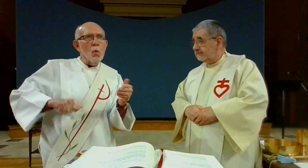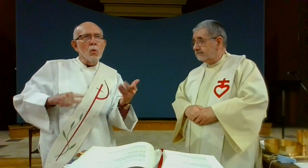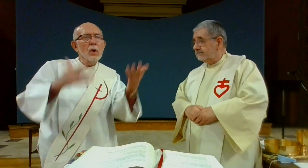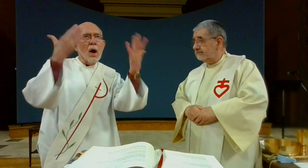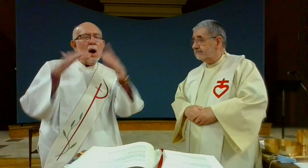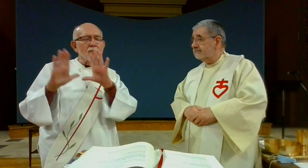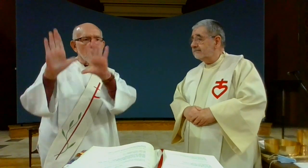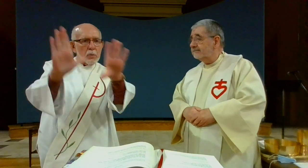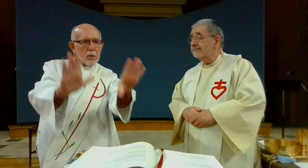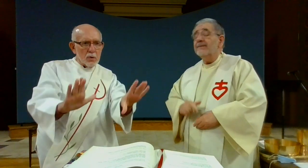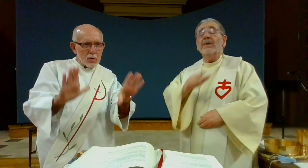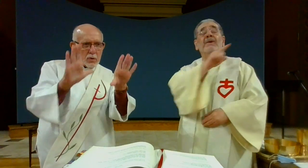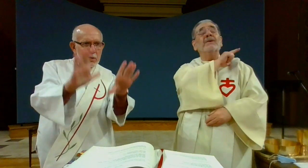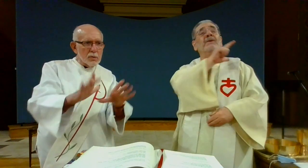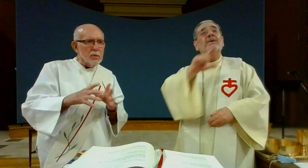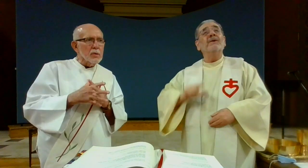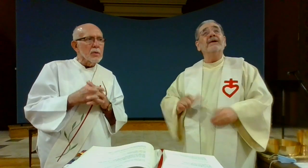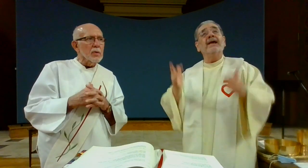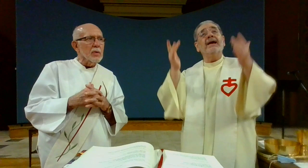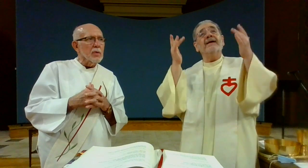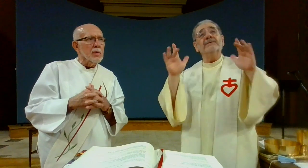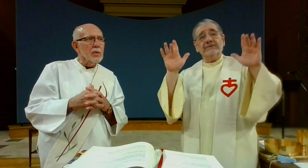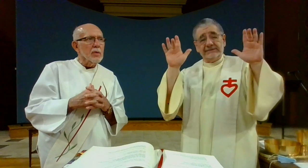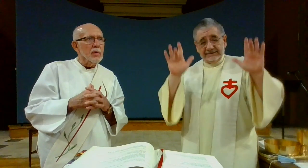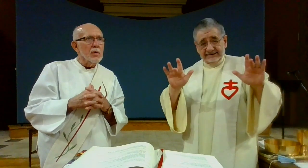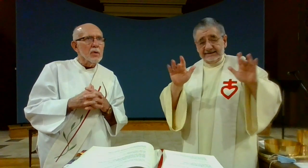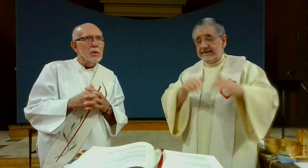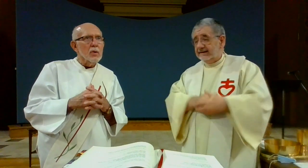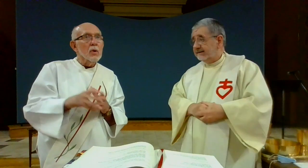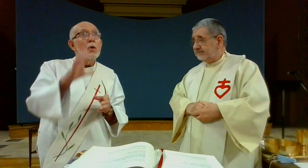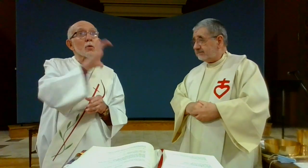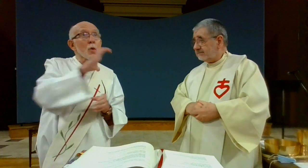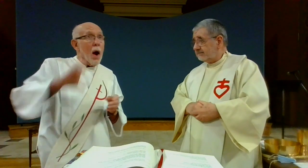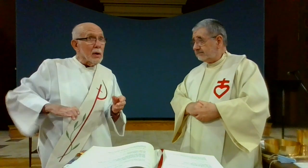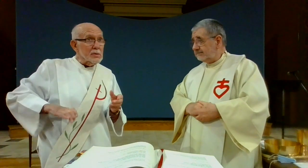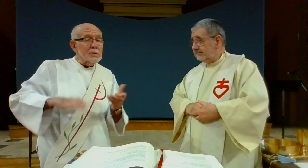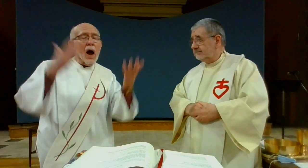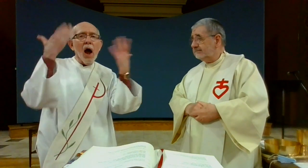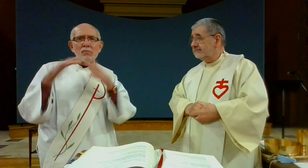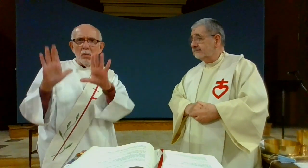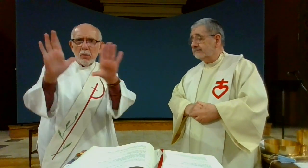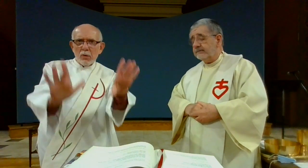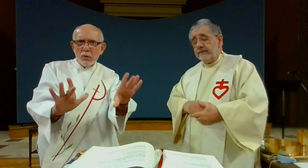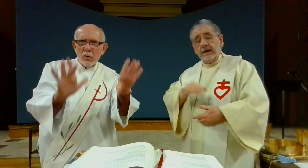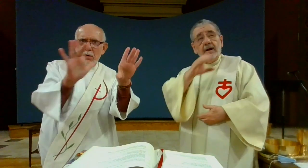Lord, have mercy. Lord, have mercy. Christ, have mercy.